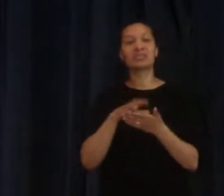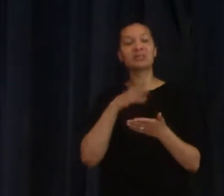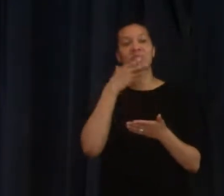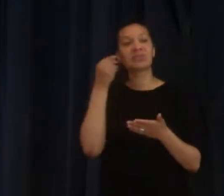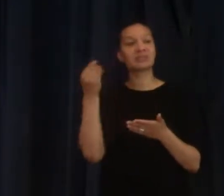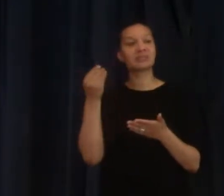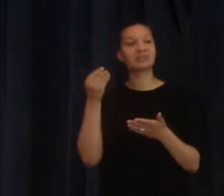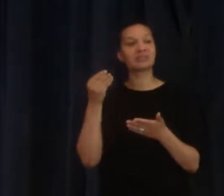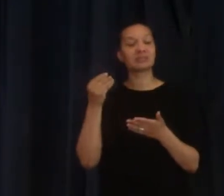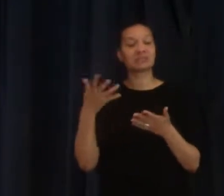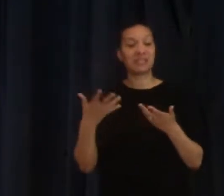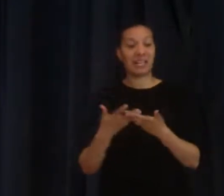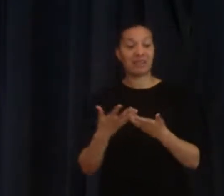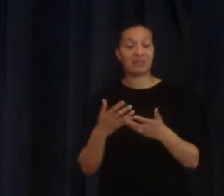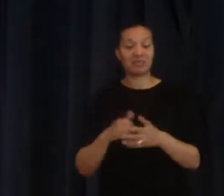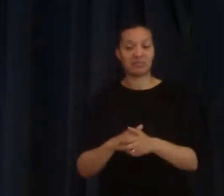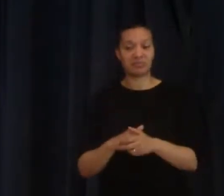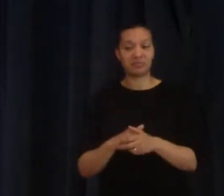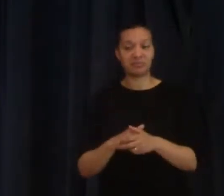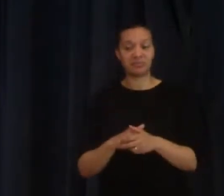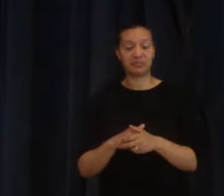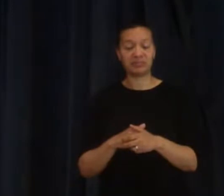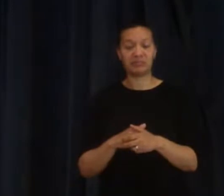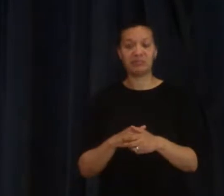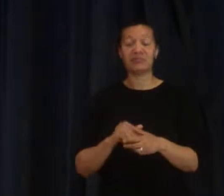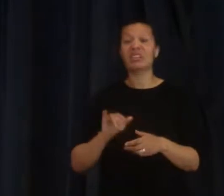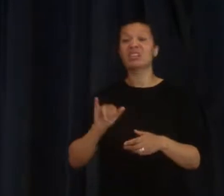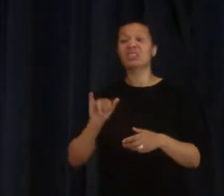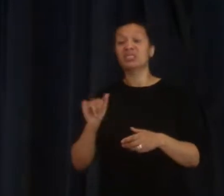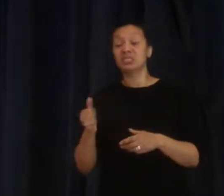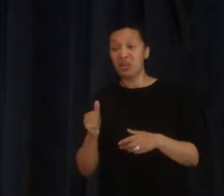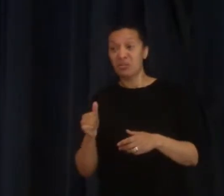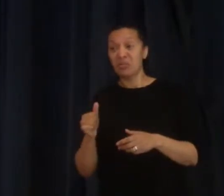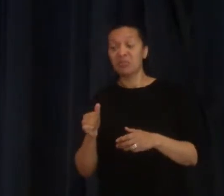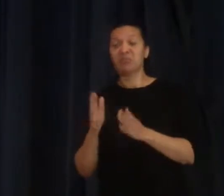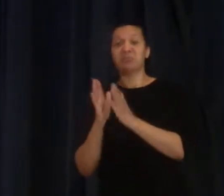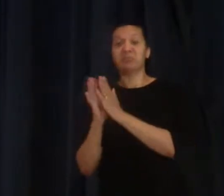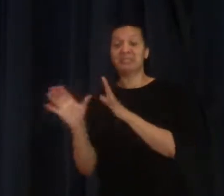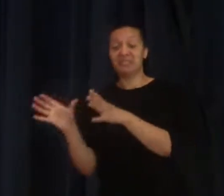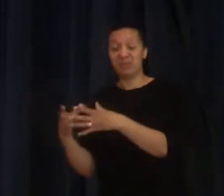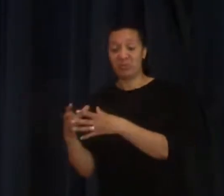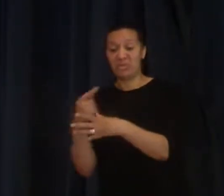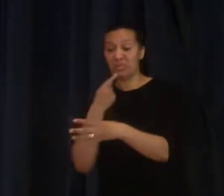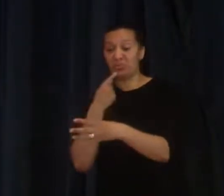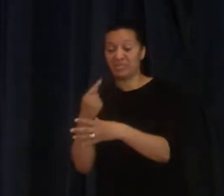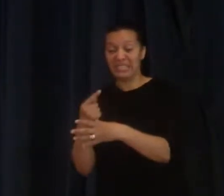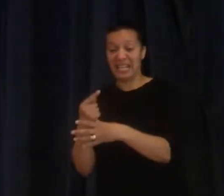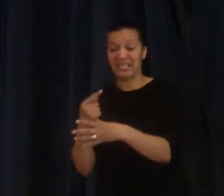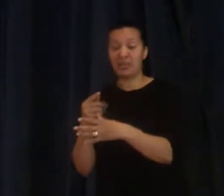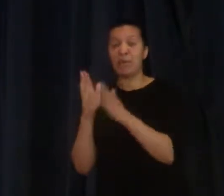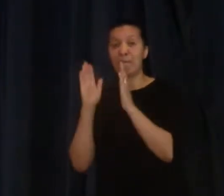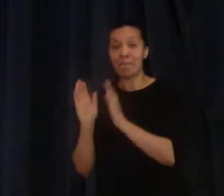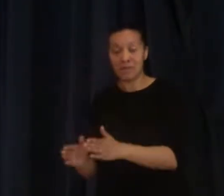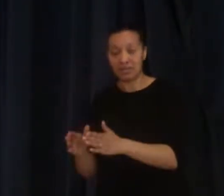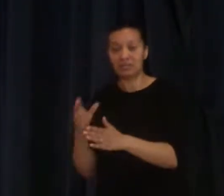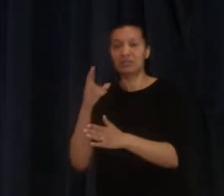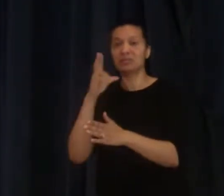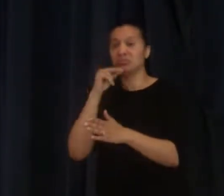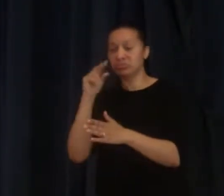us? Well, there are some Pentecostal denominations that would say that you need to speak in tongues